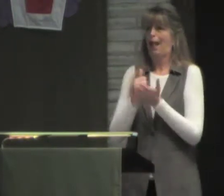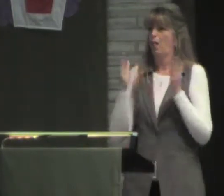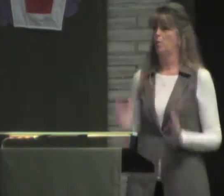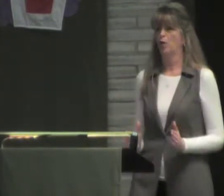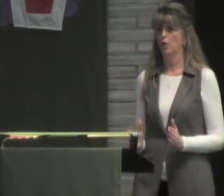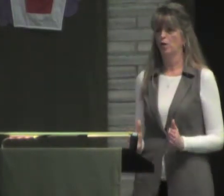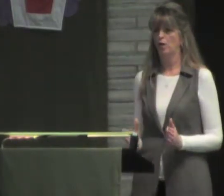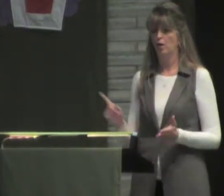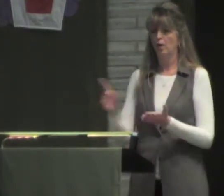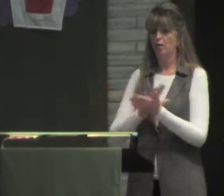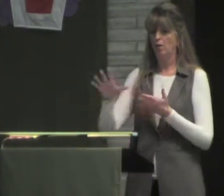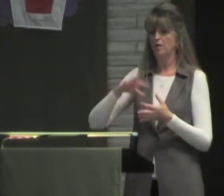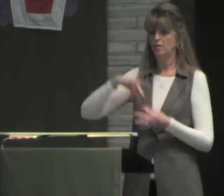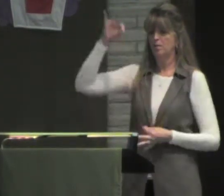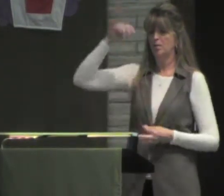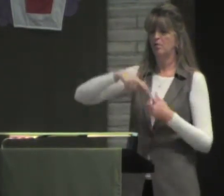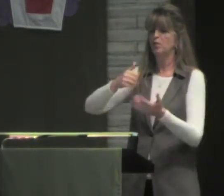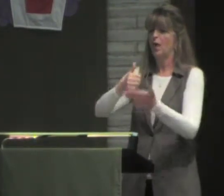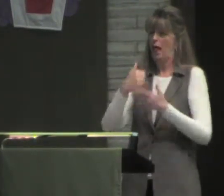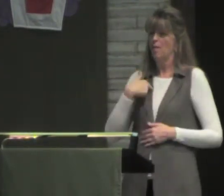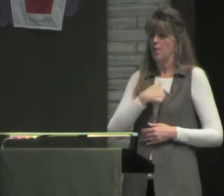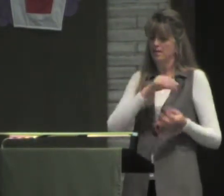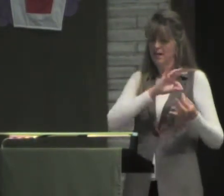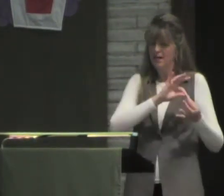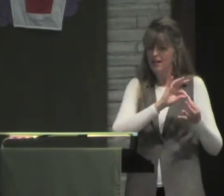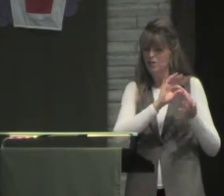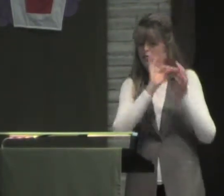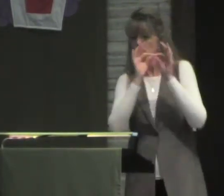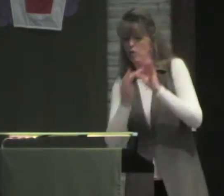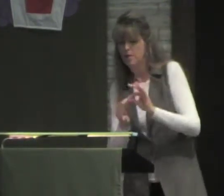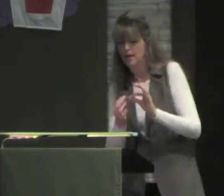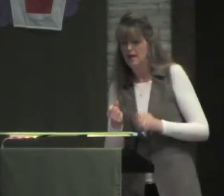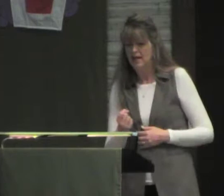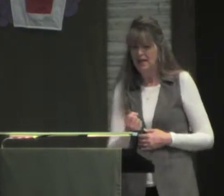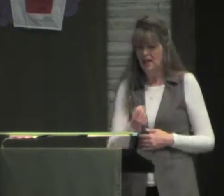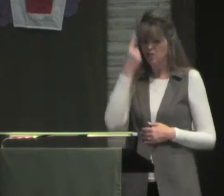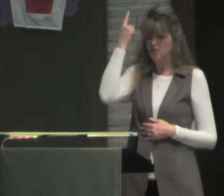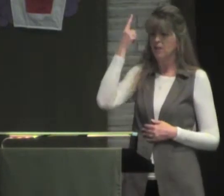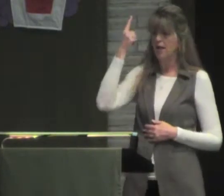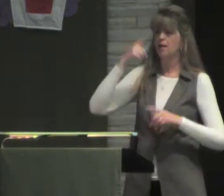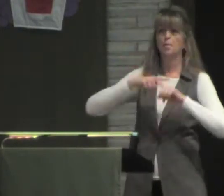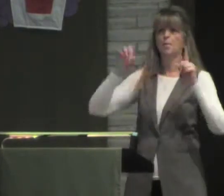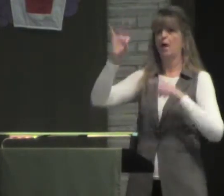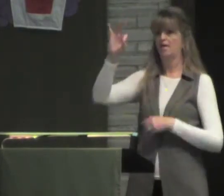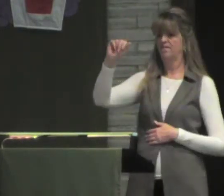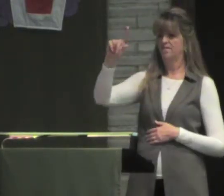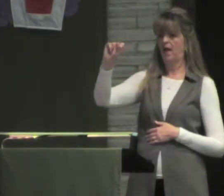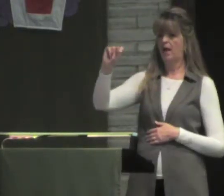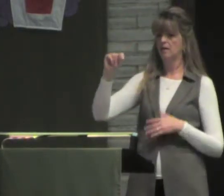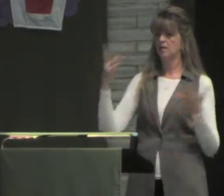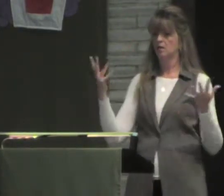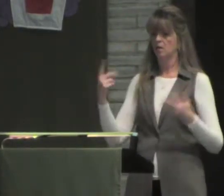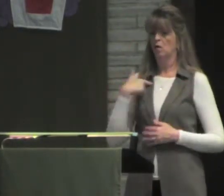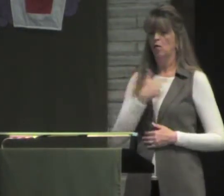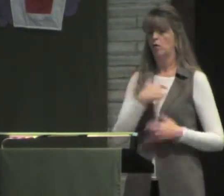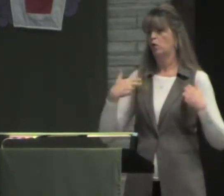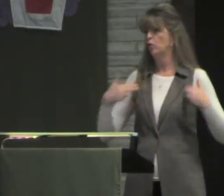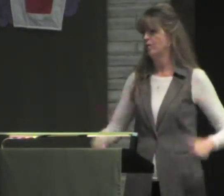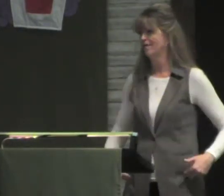We've got to have the helper Jesus sent us to help us interpret and understand. But the fact